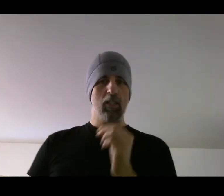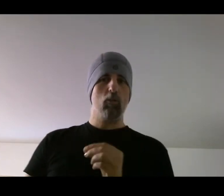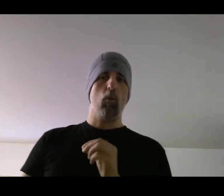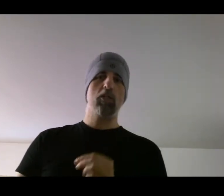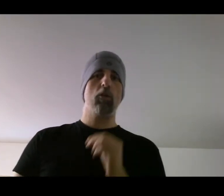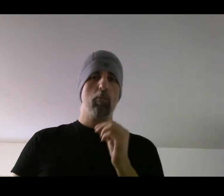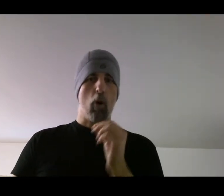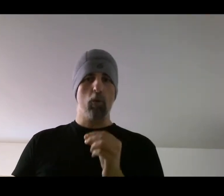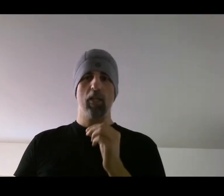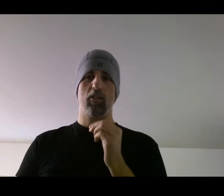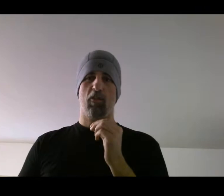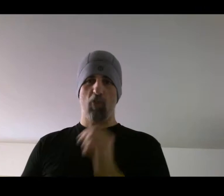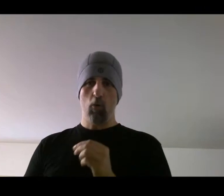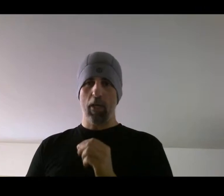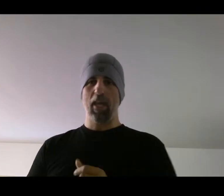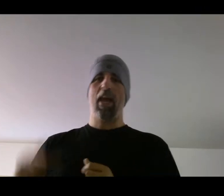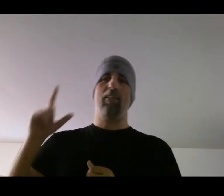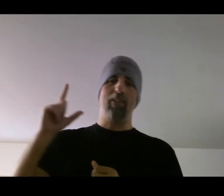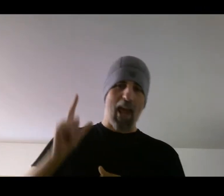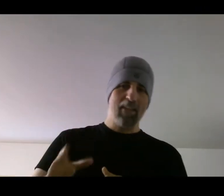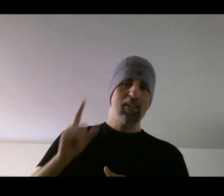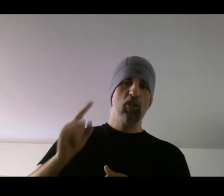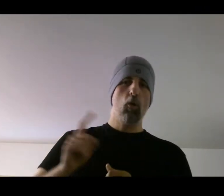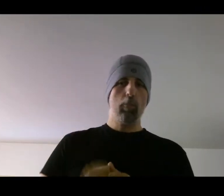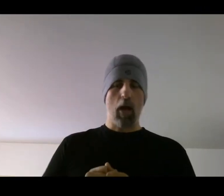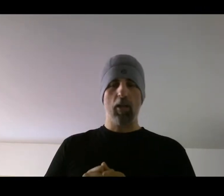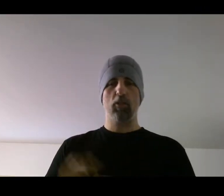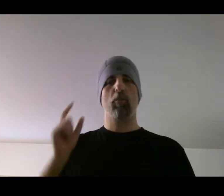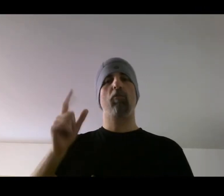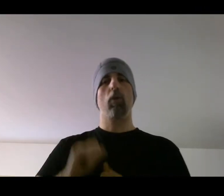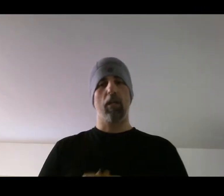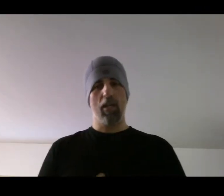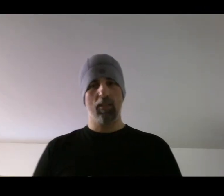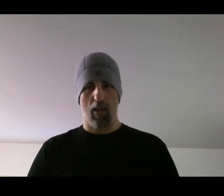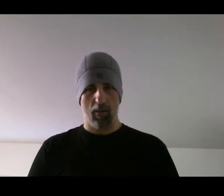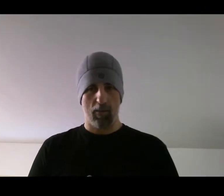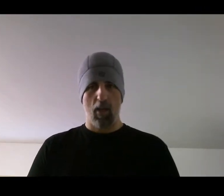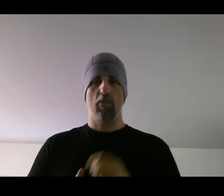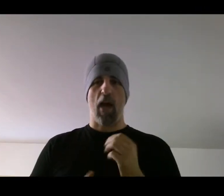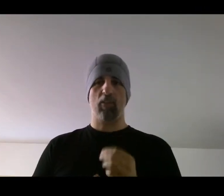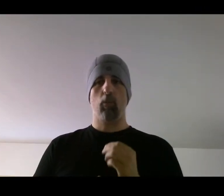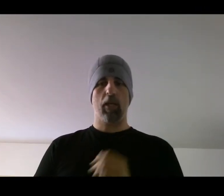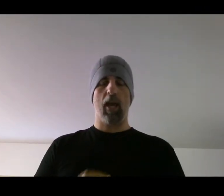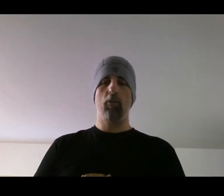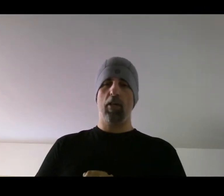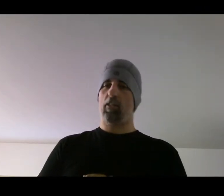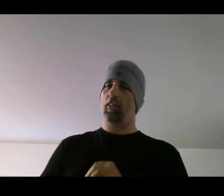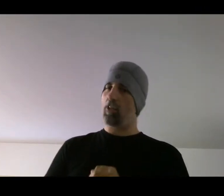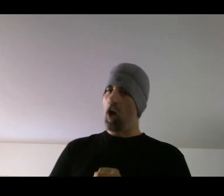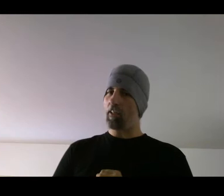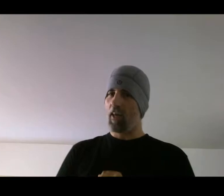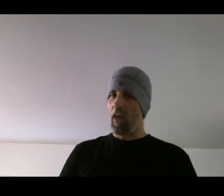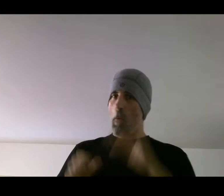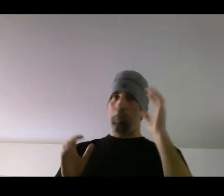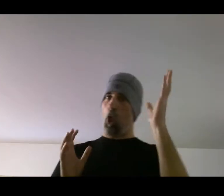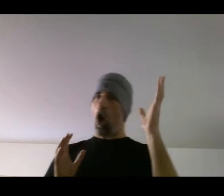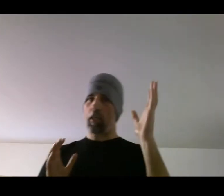what your opponent is throwing and landing your punch before his does. That's what a counter is. It's not blocking